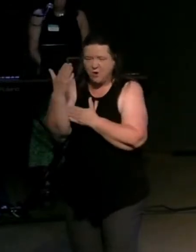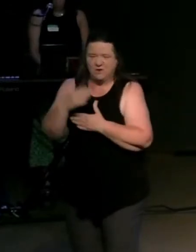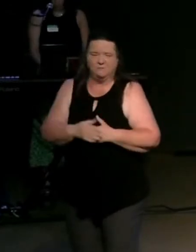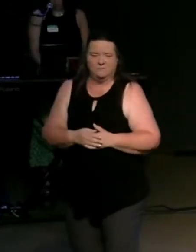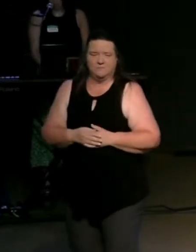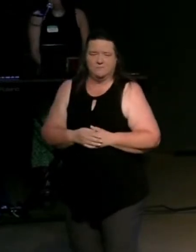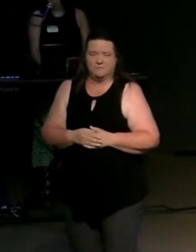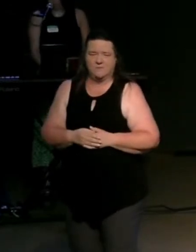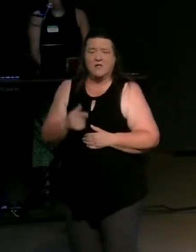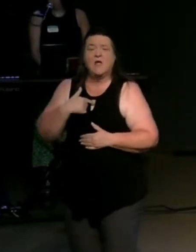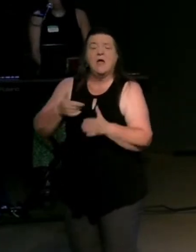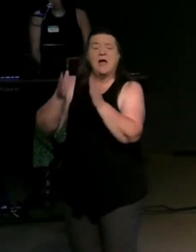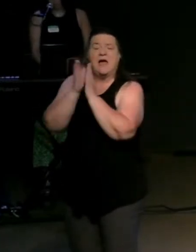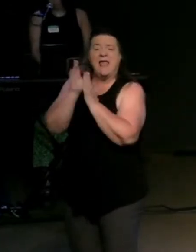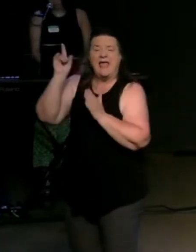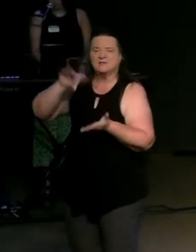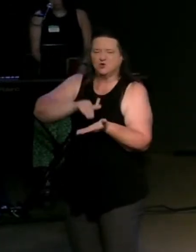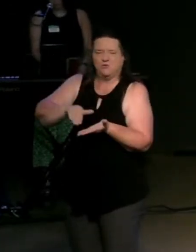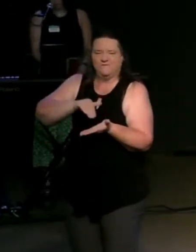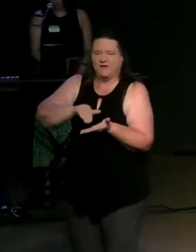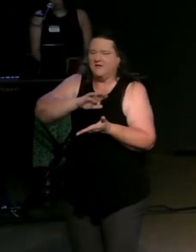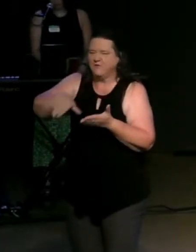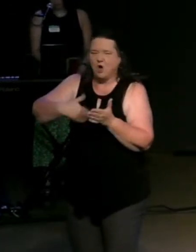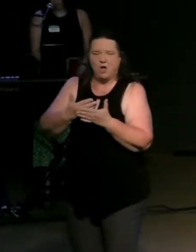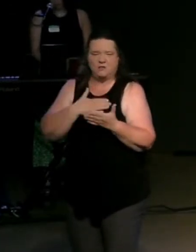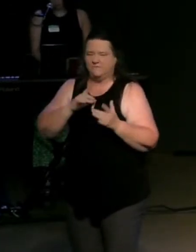i ask you to forgive me from all of my sins